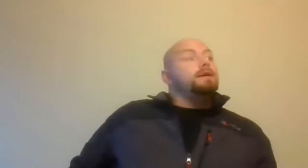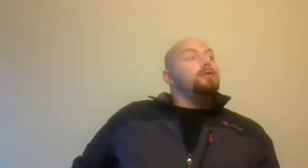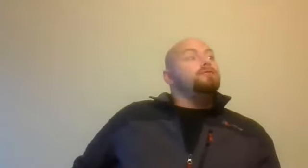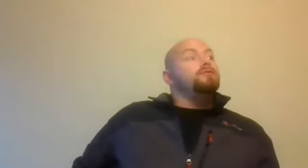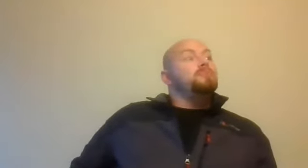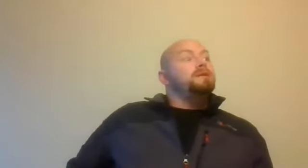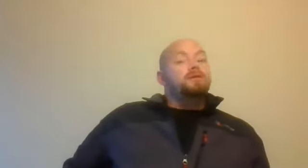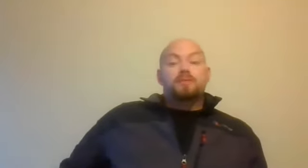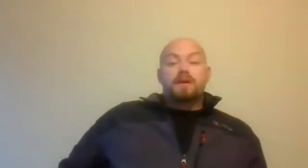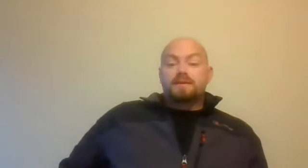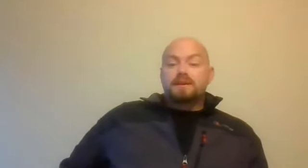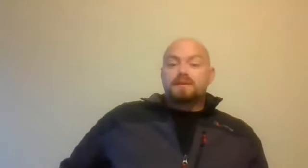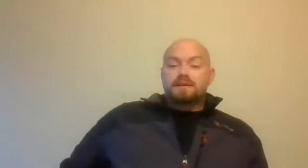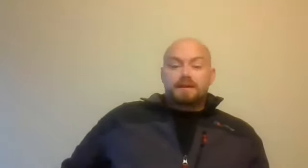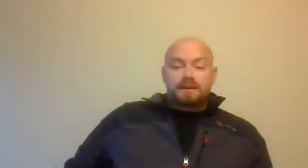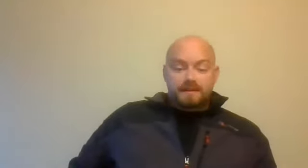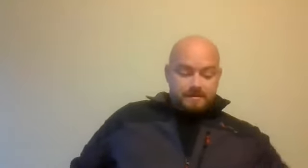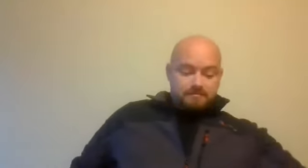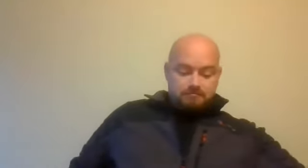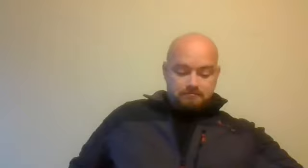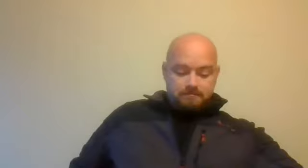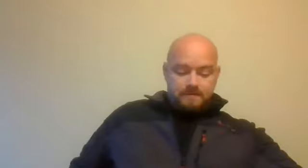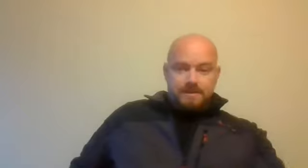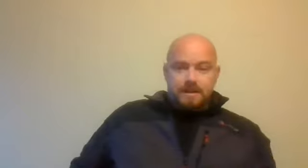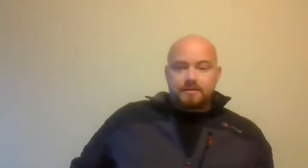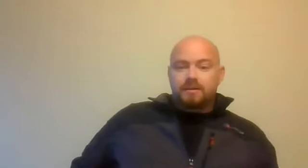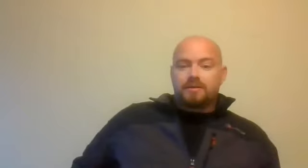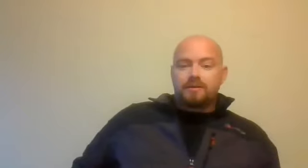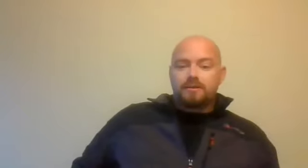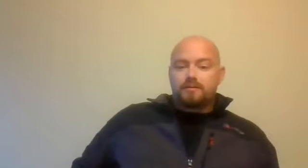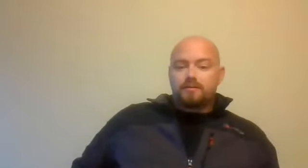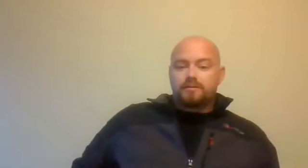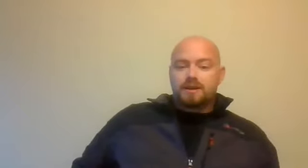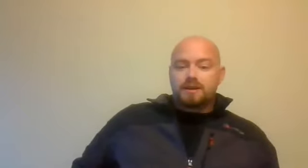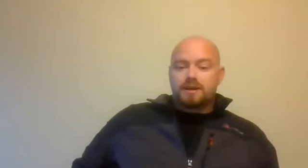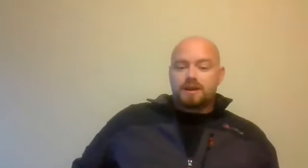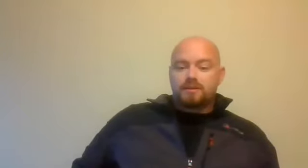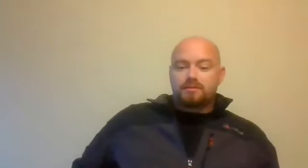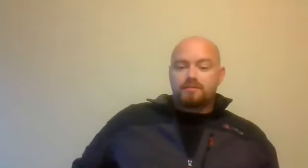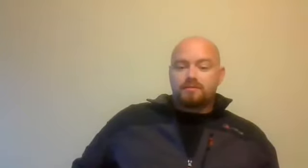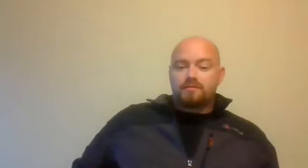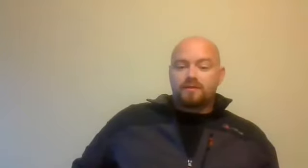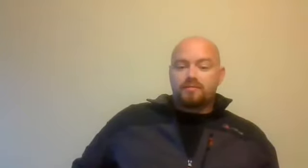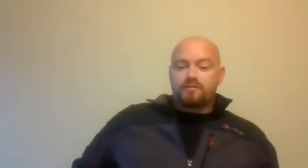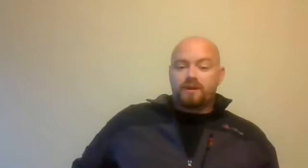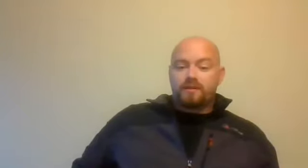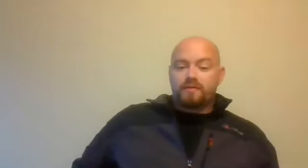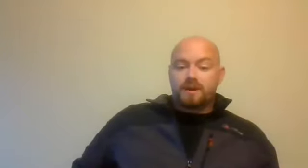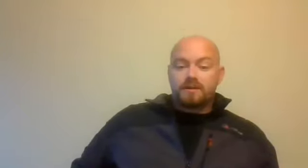Going through the bit that nobody ever sees. It is 10.30 at night here. just in. Just time to do a video before heading off the bed.